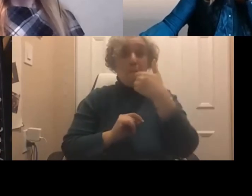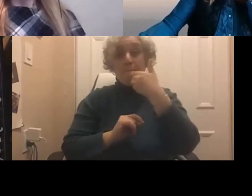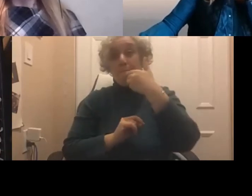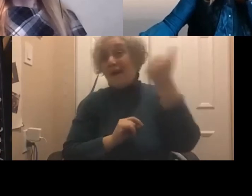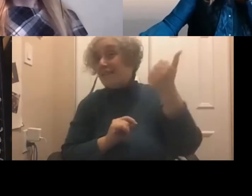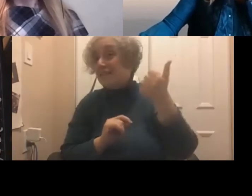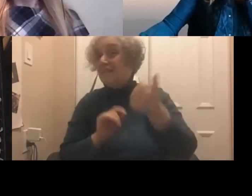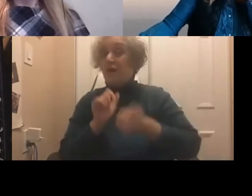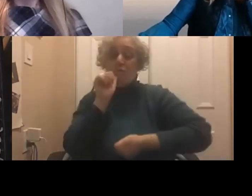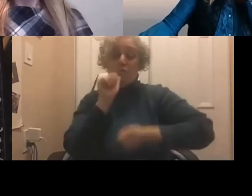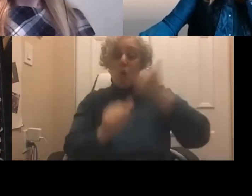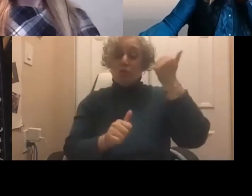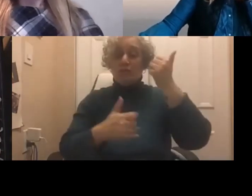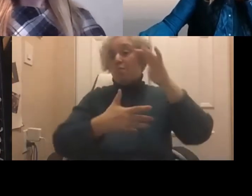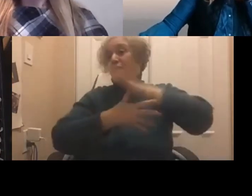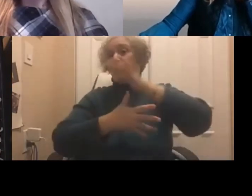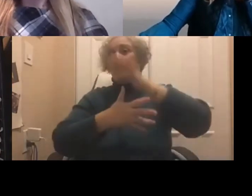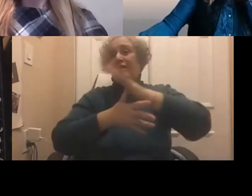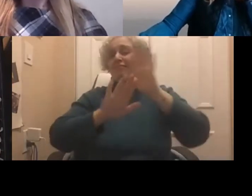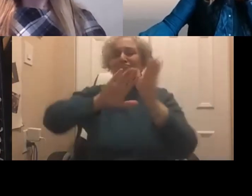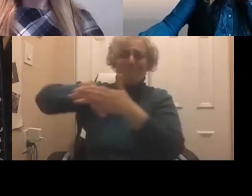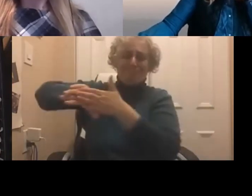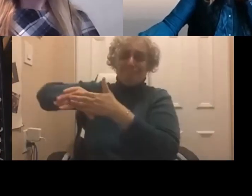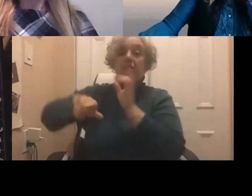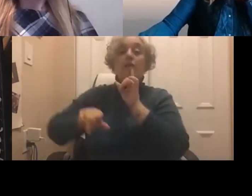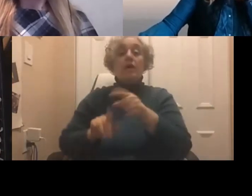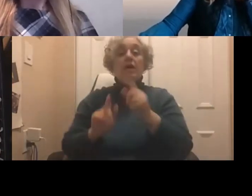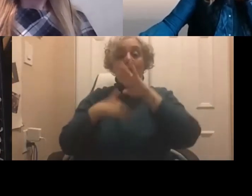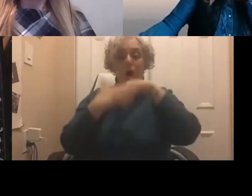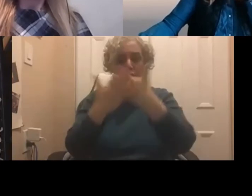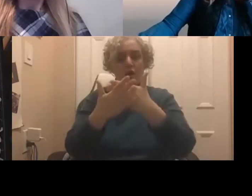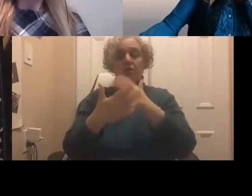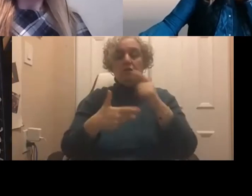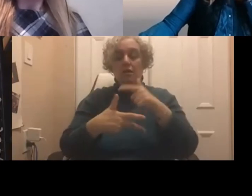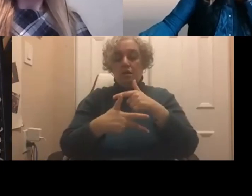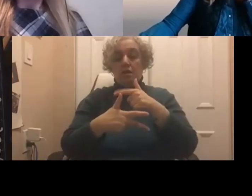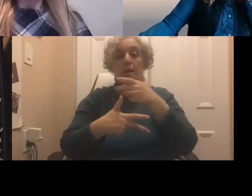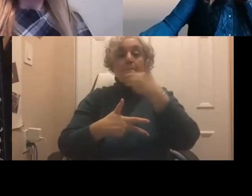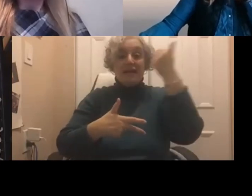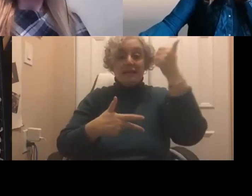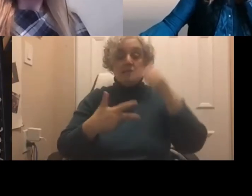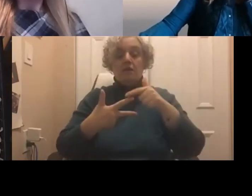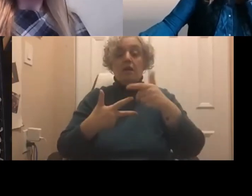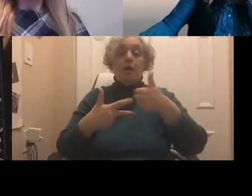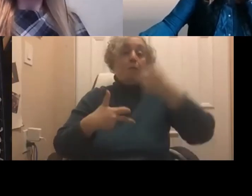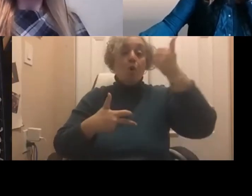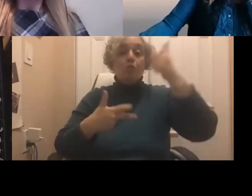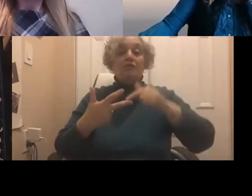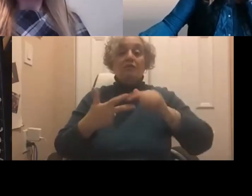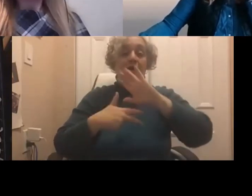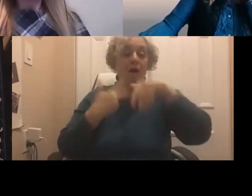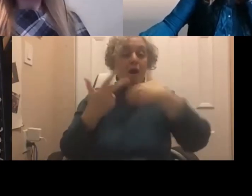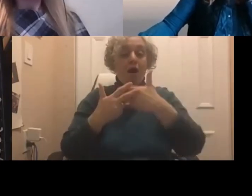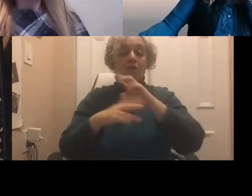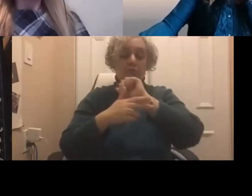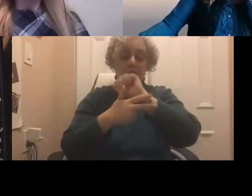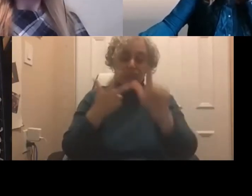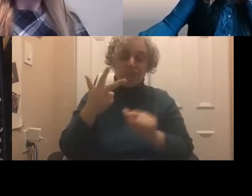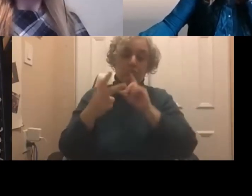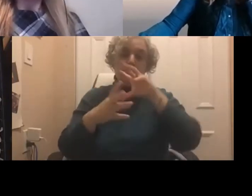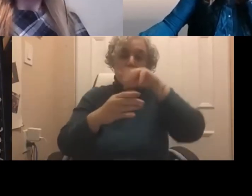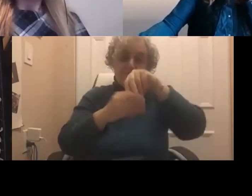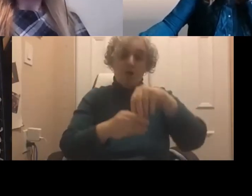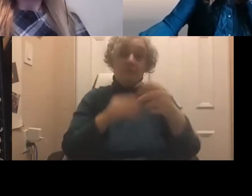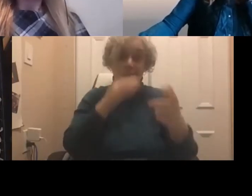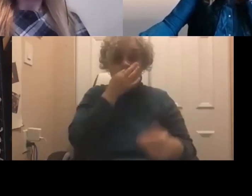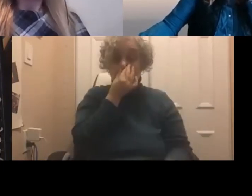what is the priority? Because in fact, we need to do all of these. And I think there is part of,